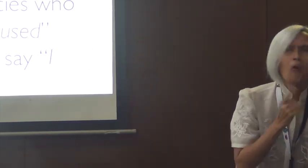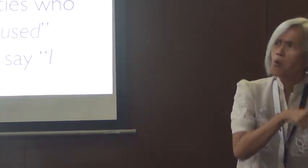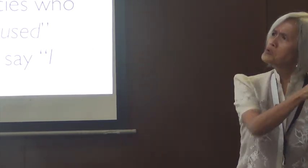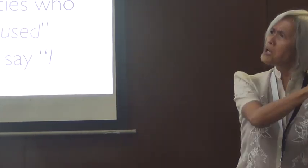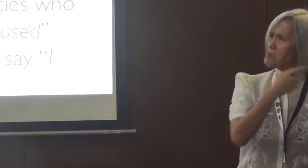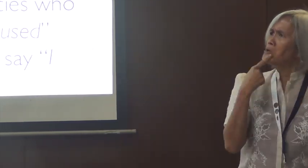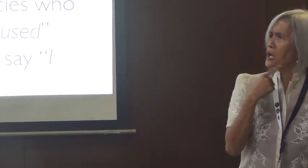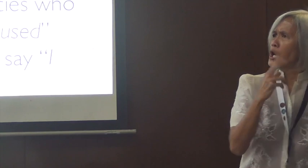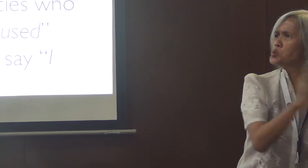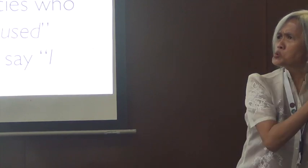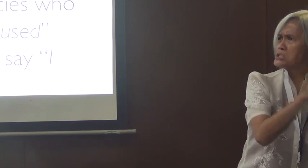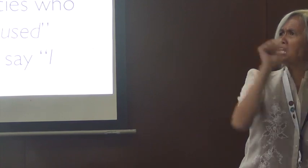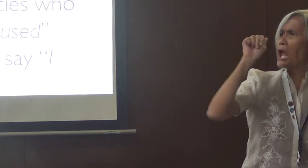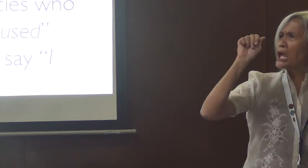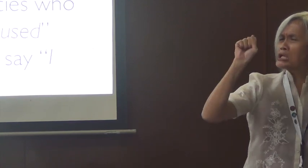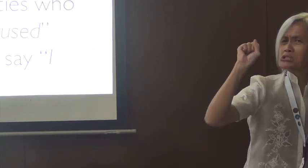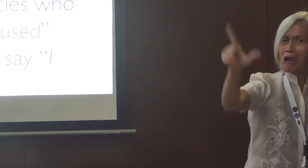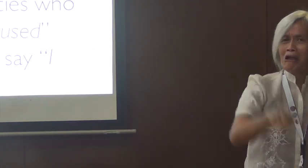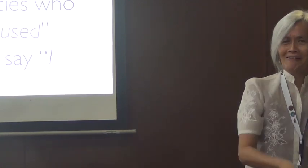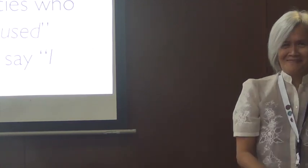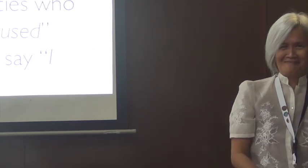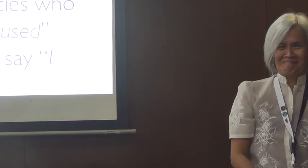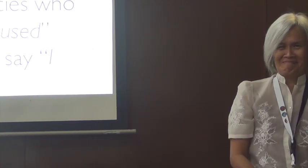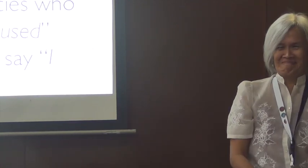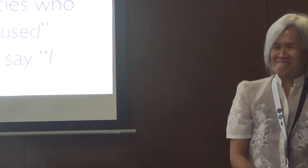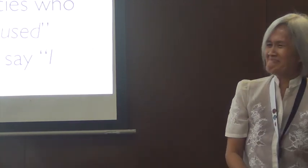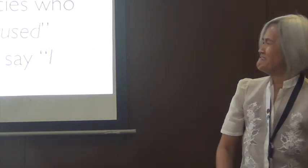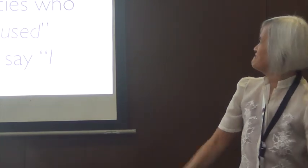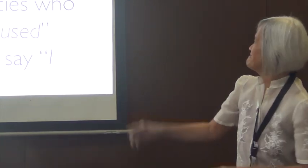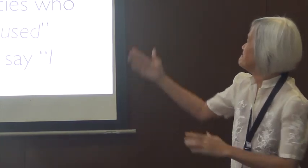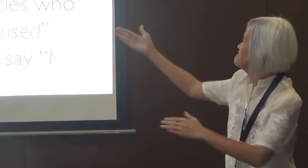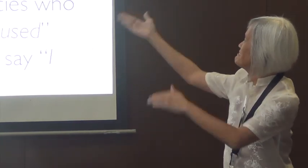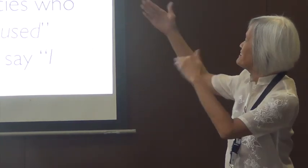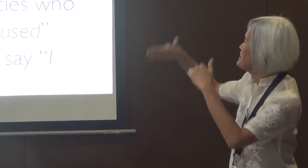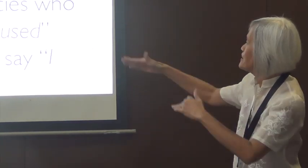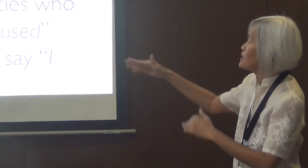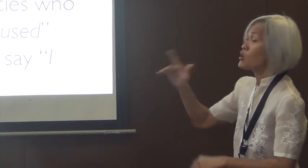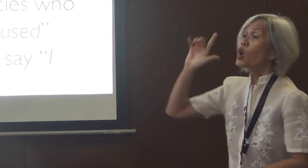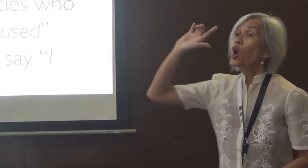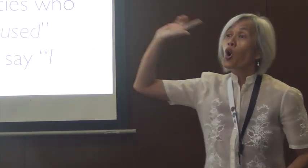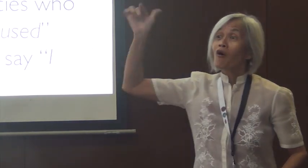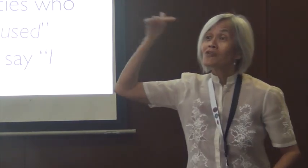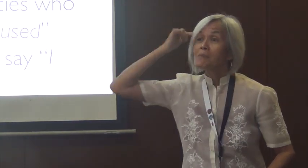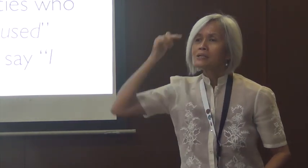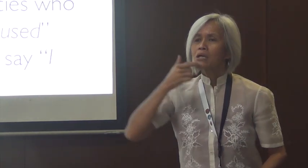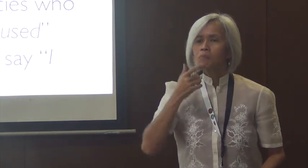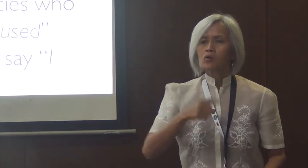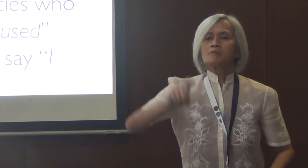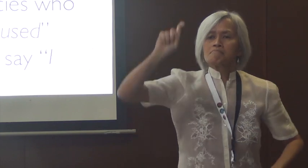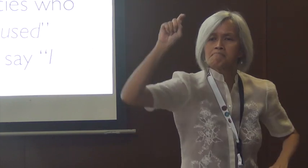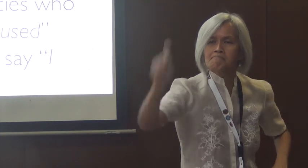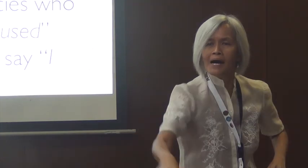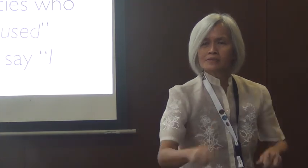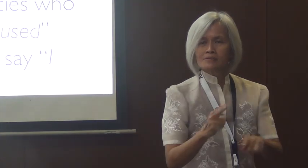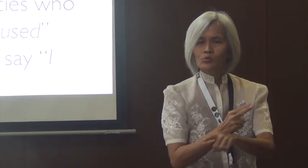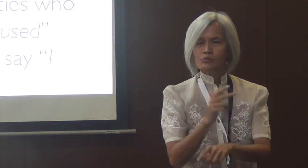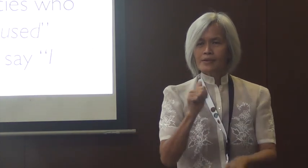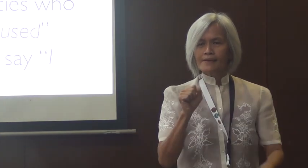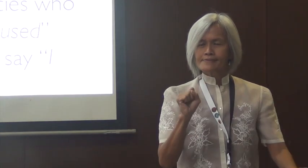And those, you will find also hearing Filipinos who work with deaf Filipinos who say that they use ASL. And then